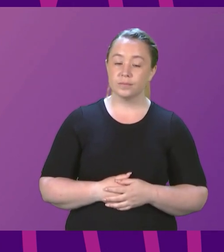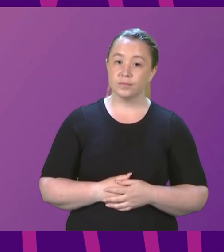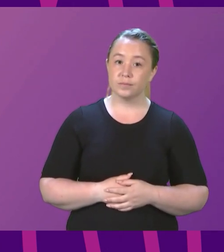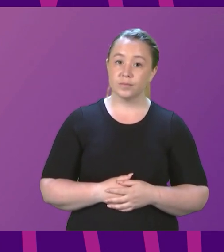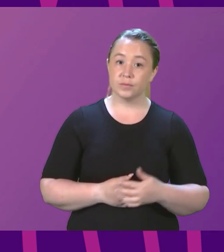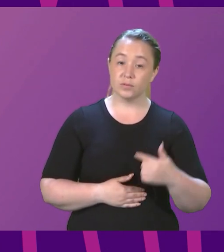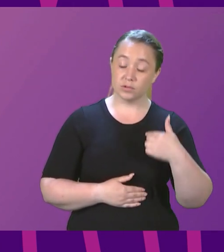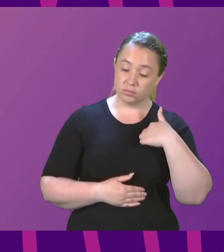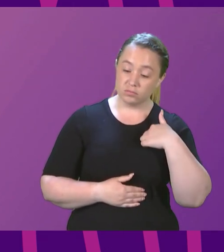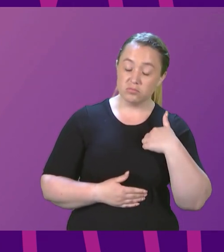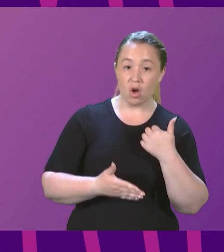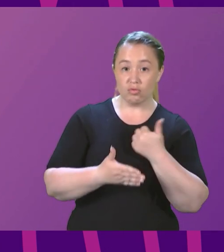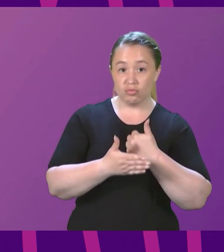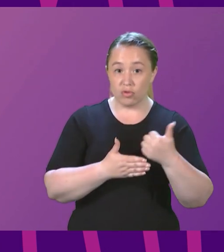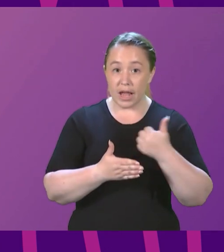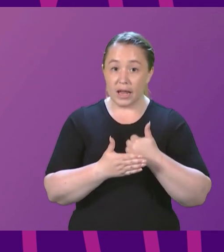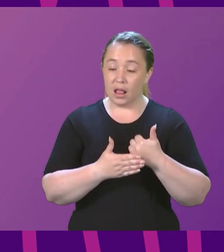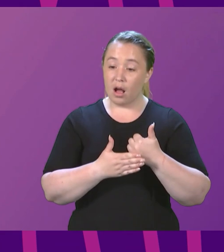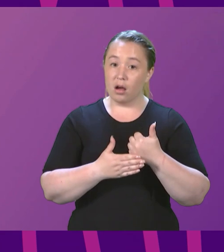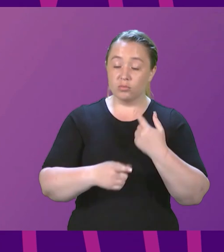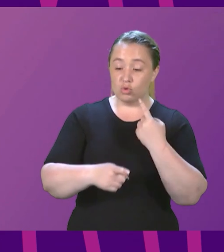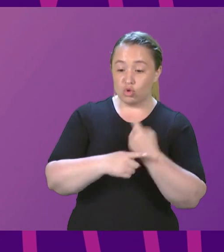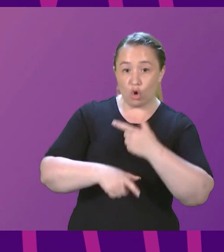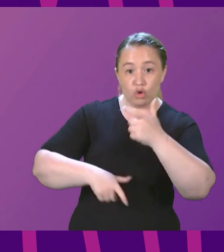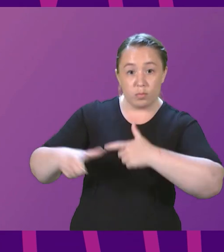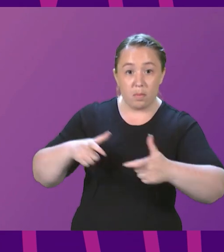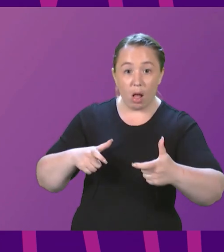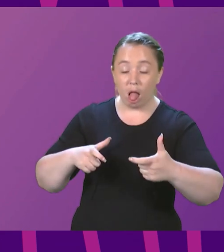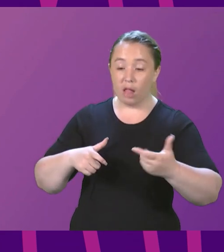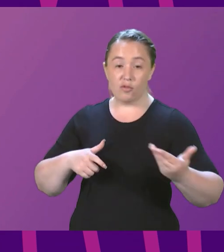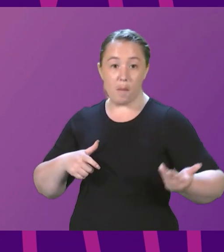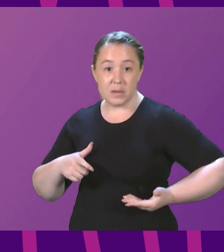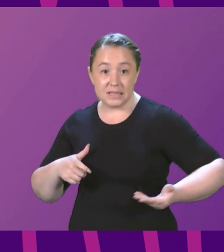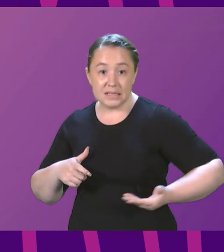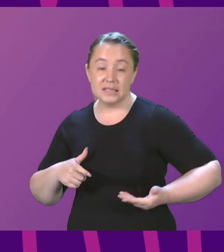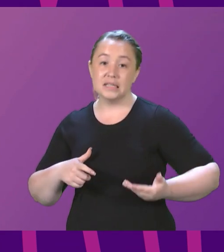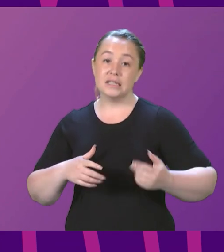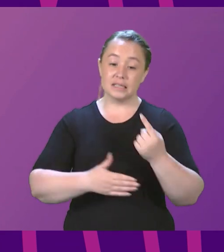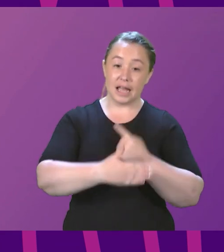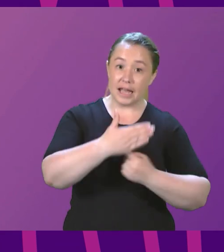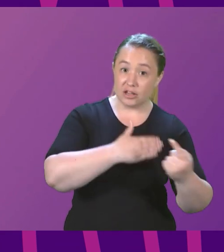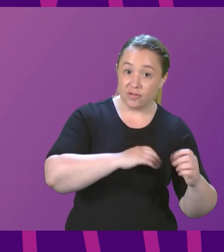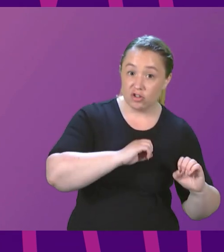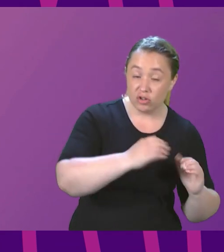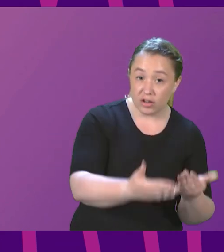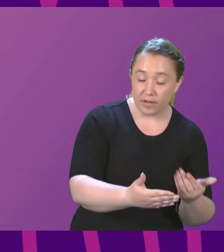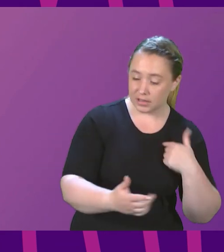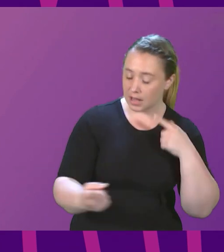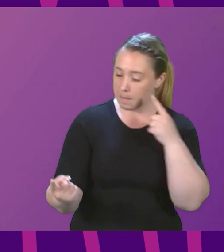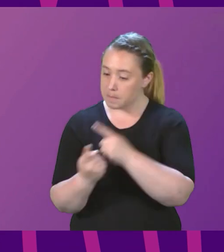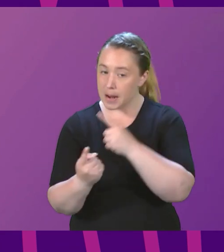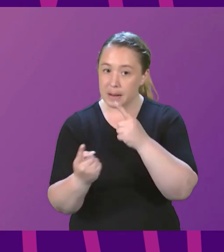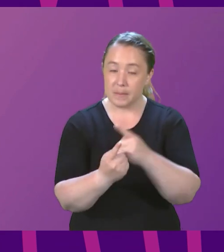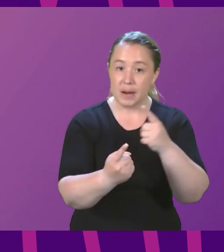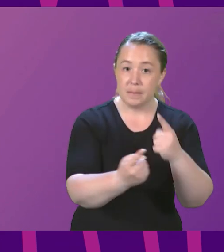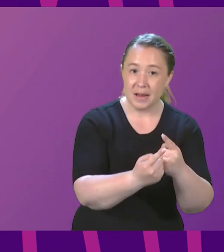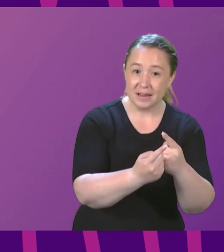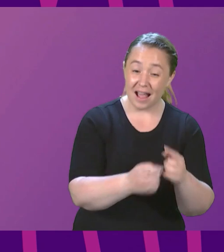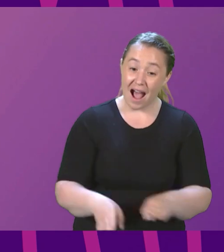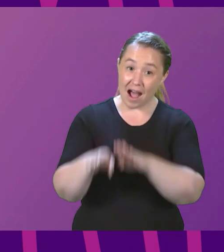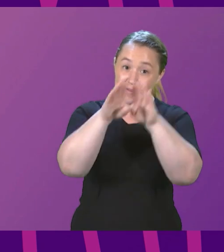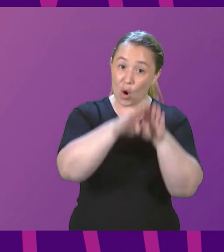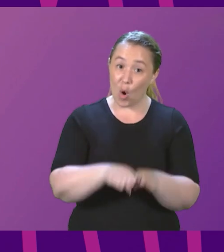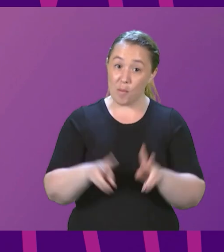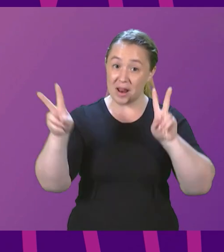to individuals, to people in public services, to businesses across the country, one common theme will emerge and that is a